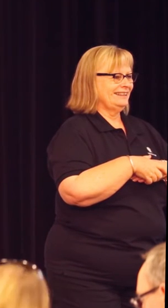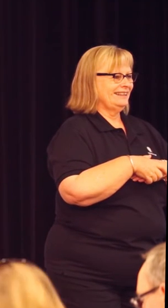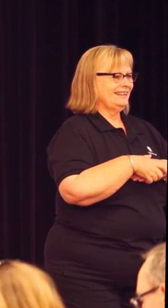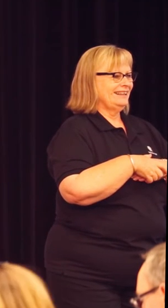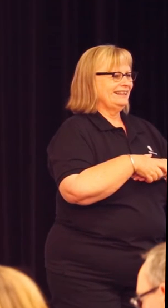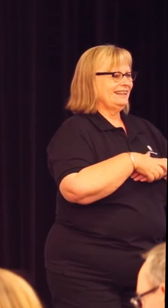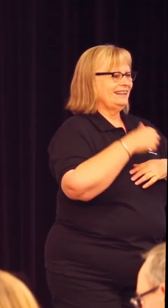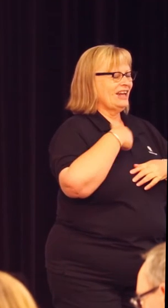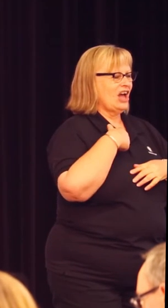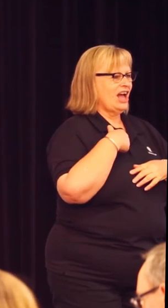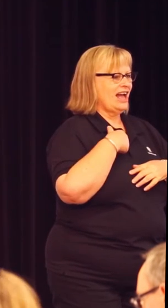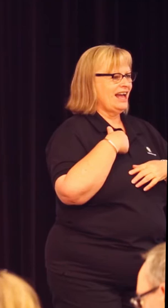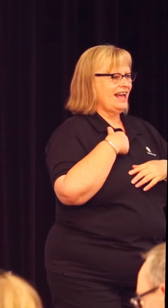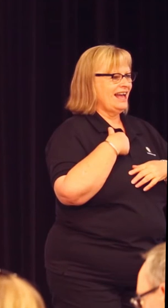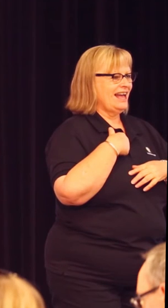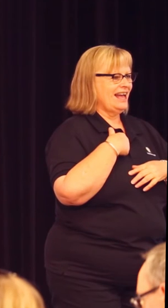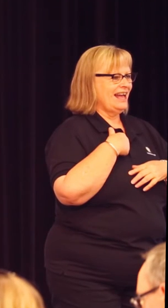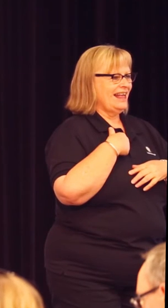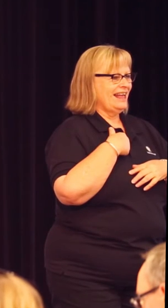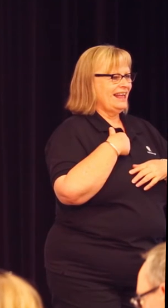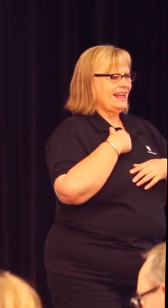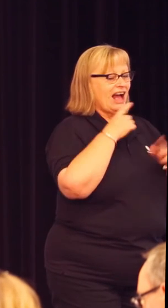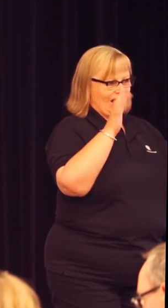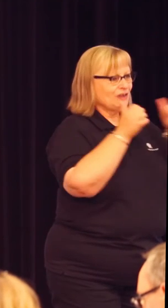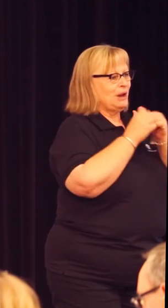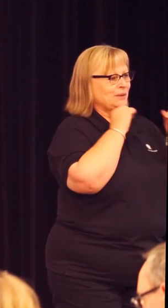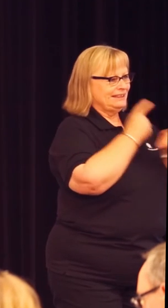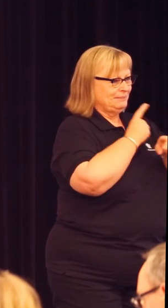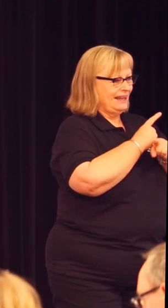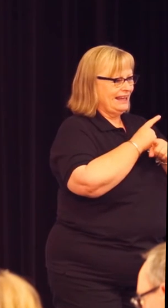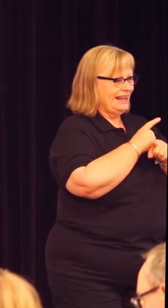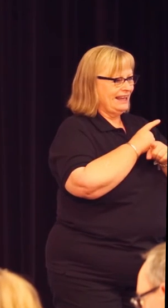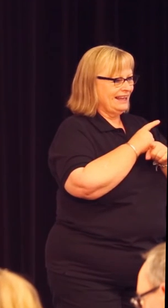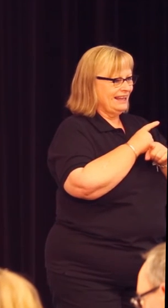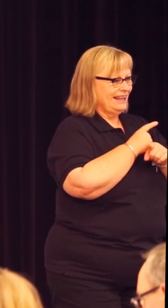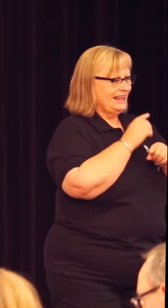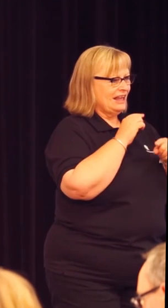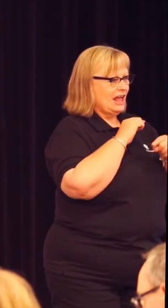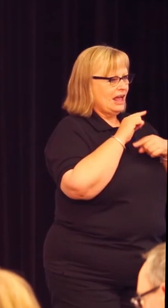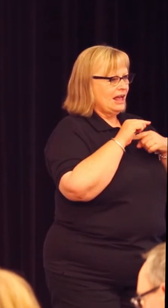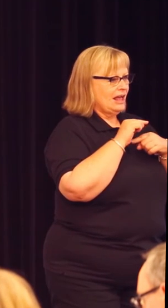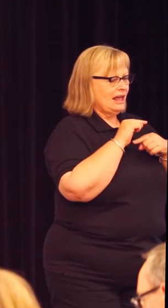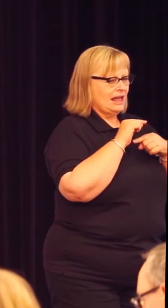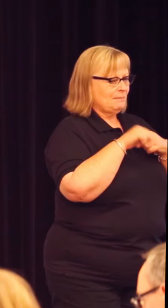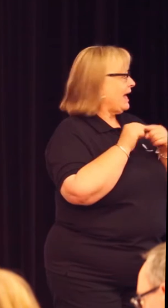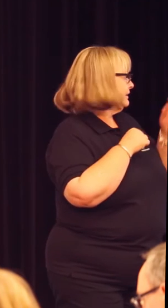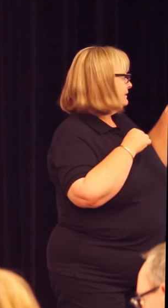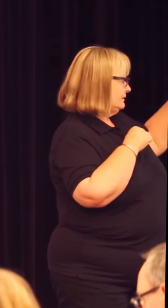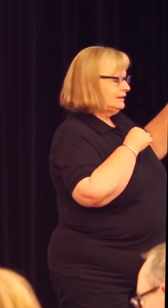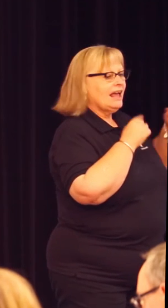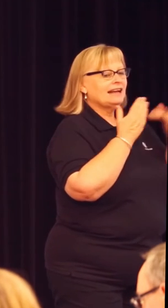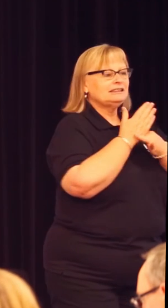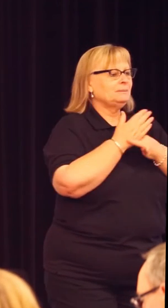So I kind of disagree profoundly with your statement on your PowerPoint slide. I think accessibility is about